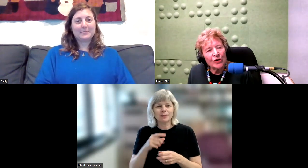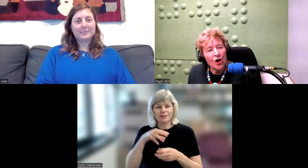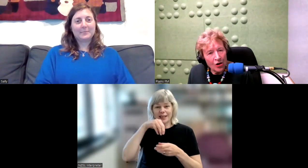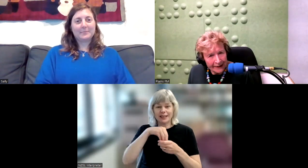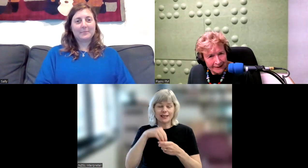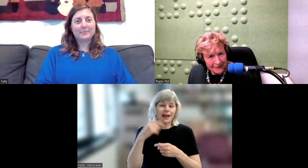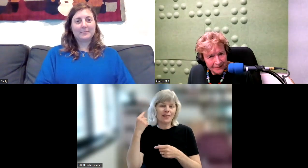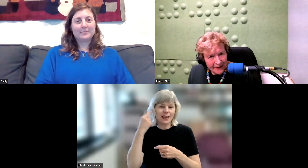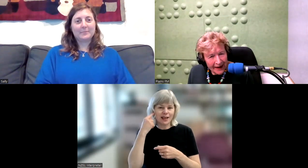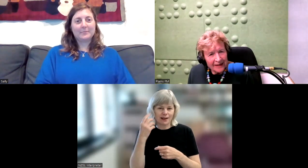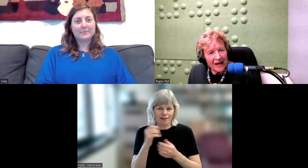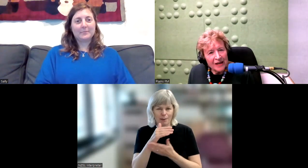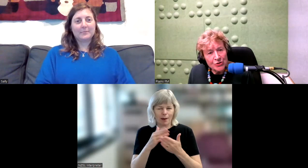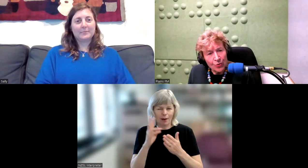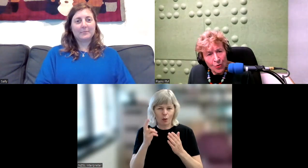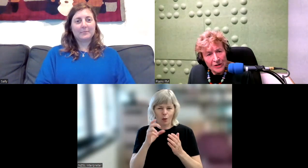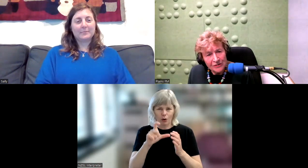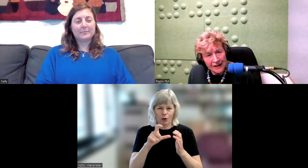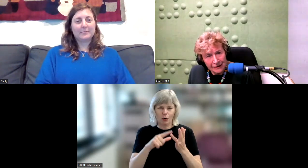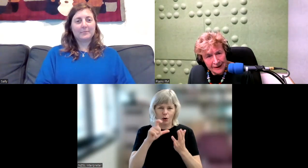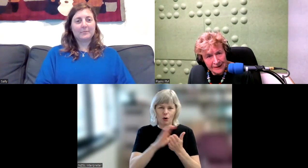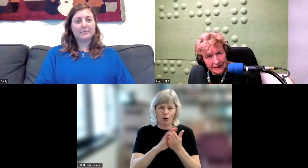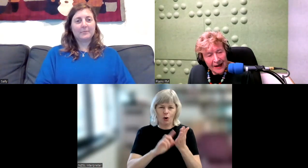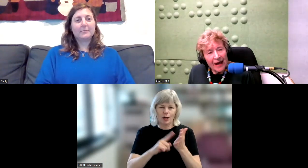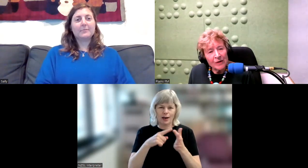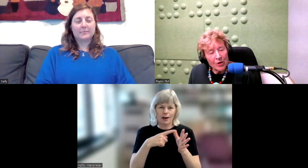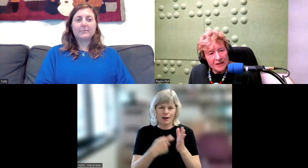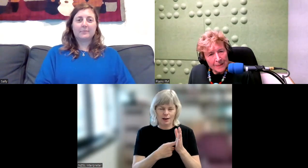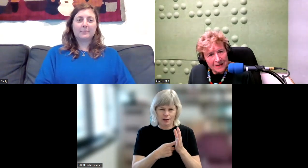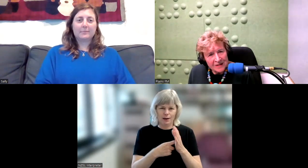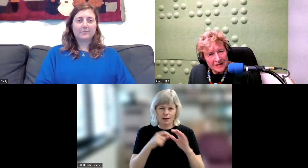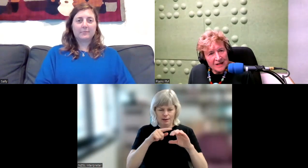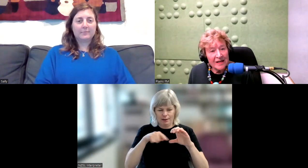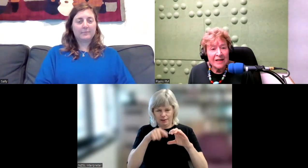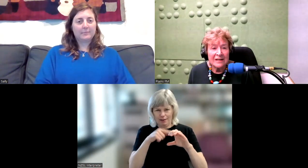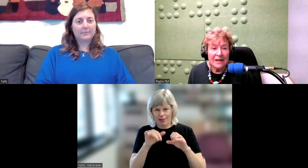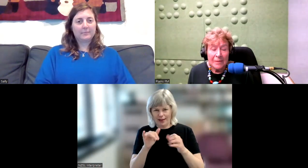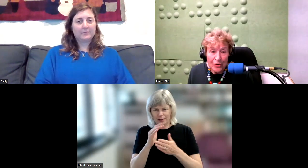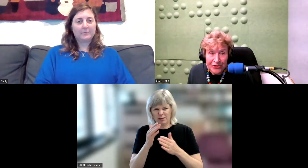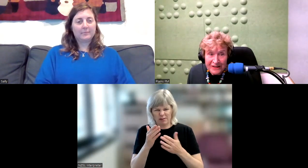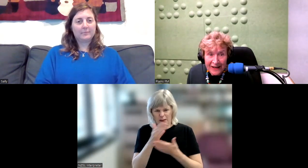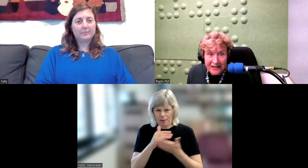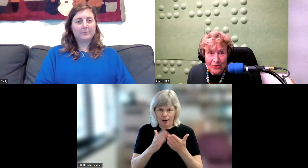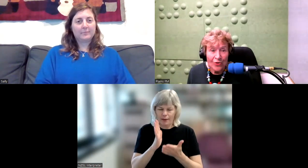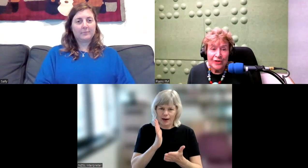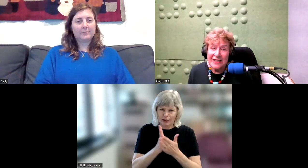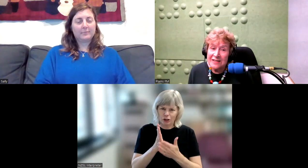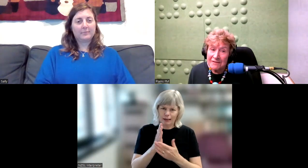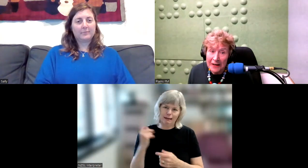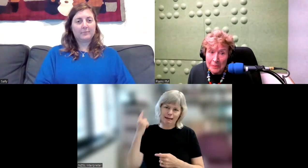the cochlea. Now that's your organ of hearing. And what happens in a birth defect, or if it doesn't develop